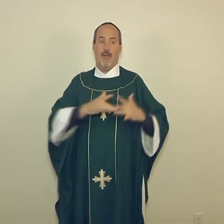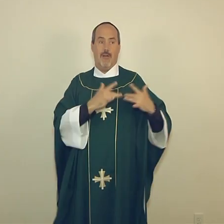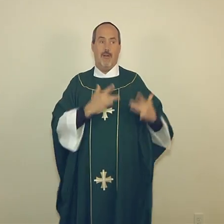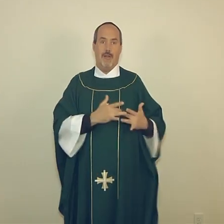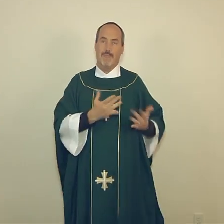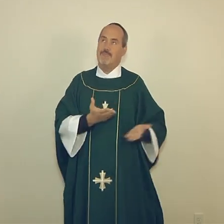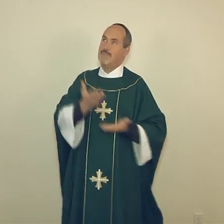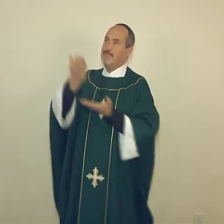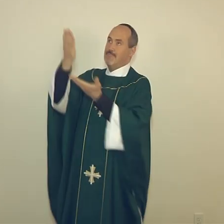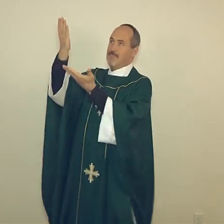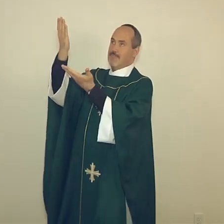Lift up your hearts.